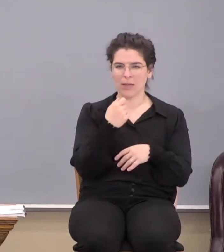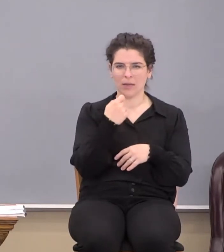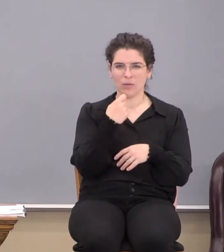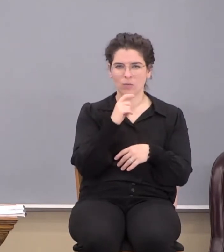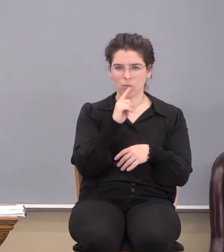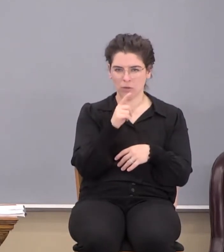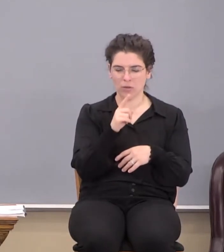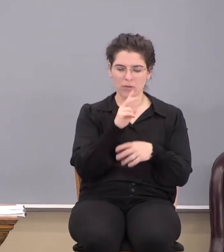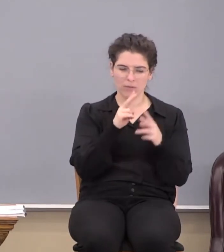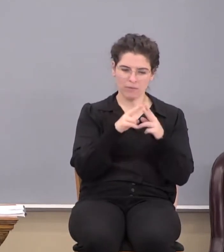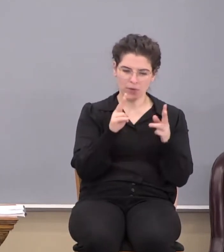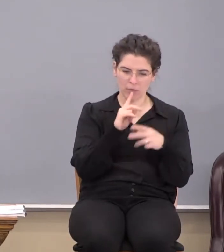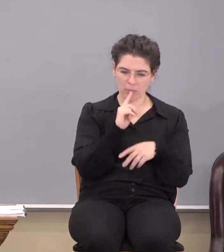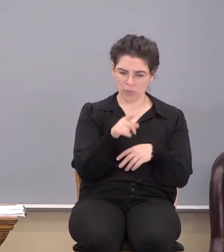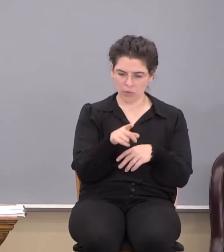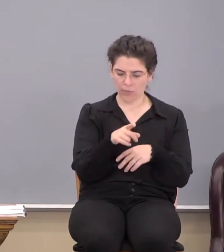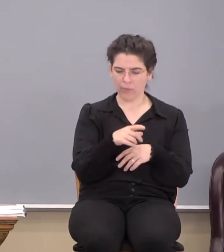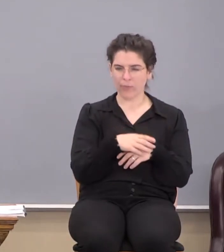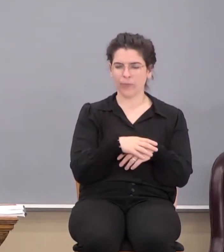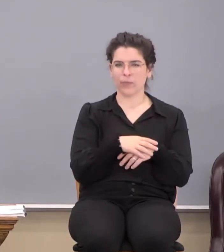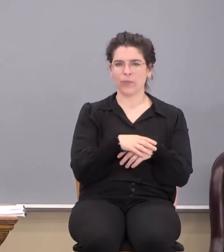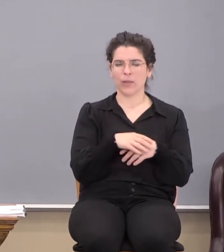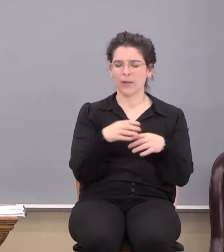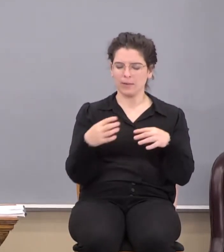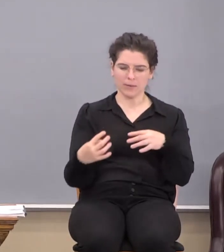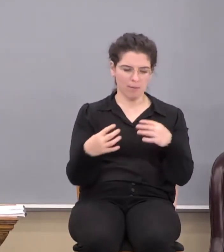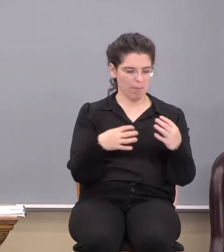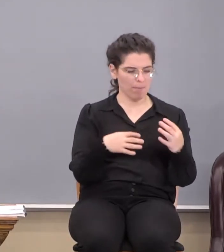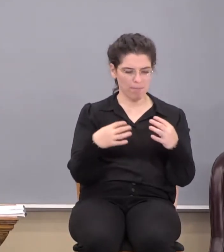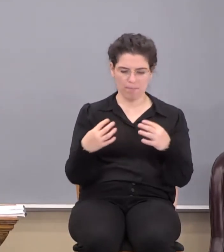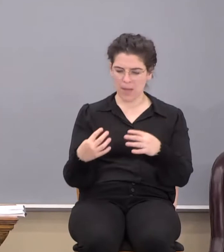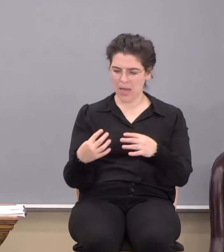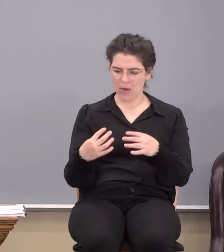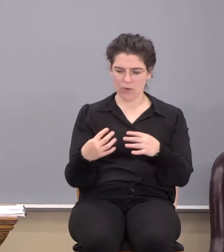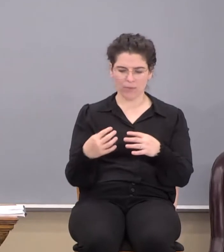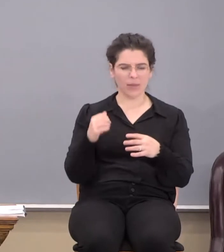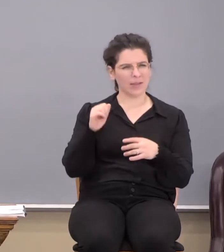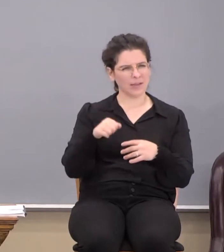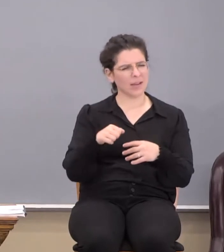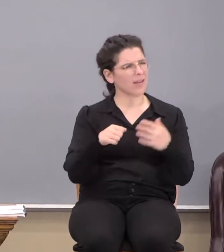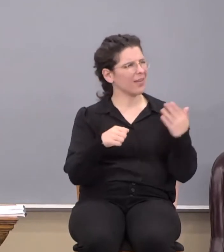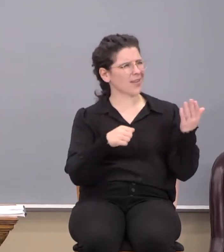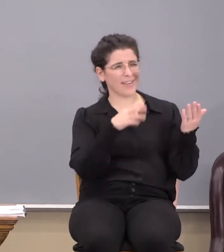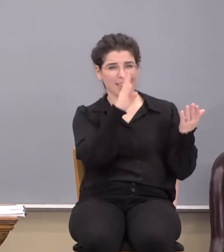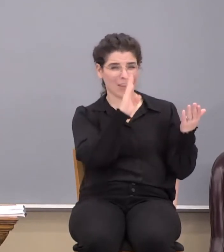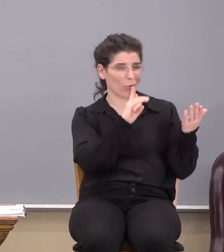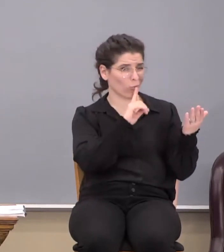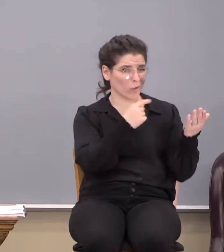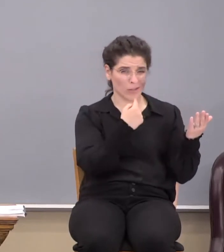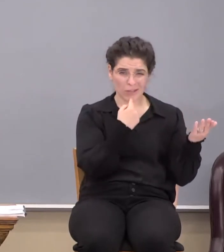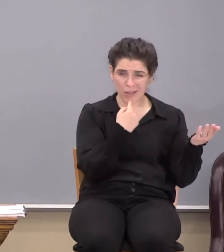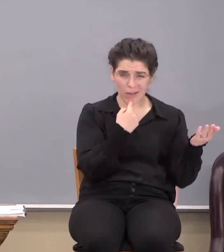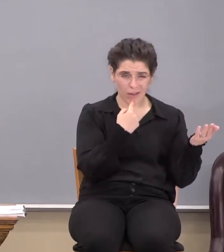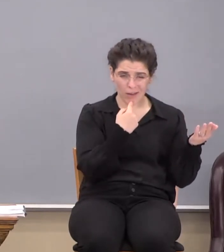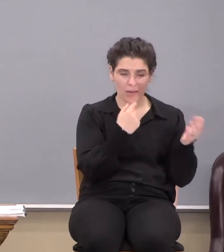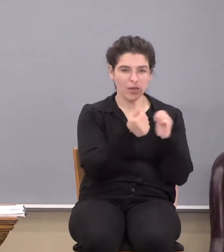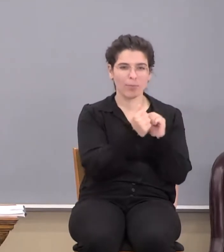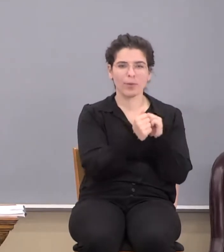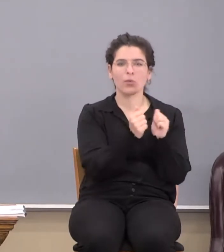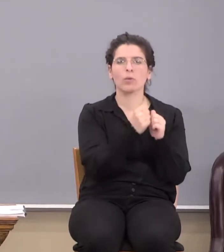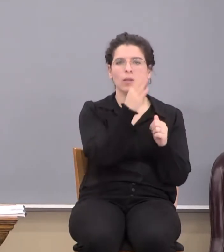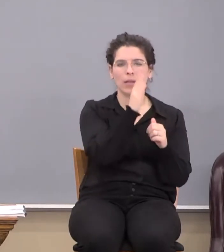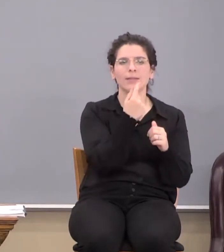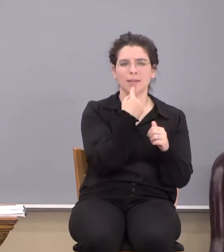It's very real. And it is a battle over, yea, hath God said, competing with God